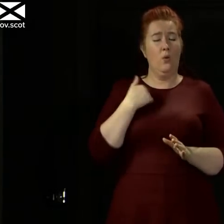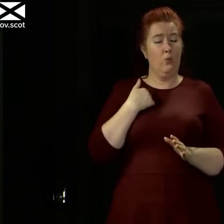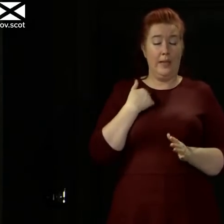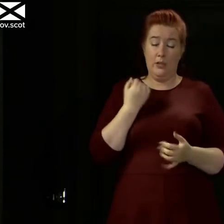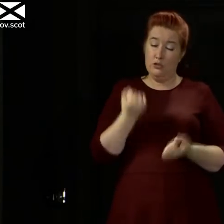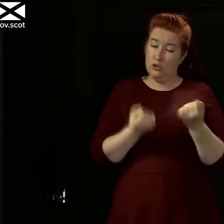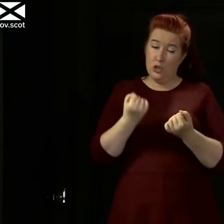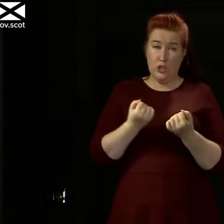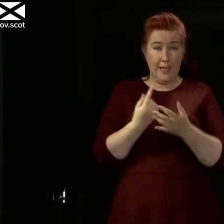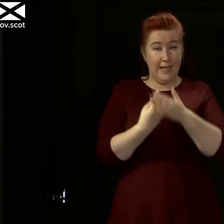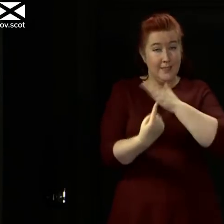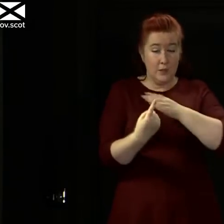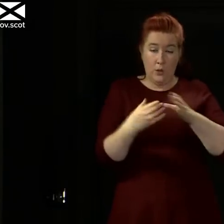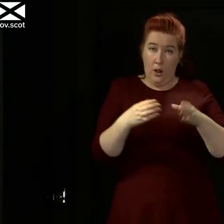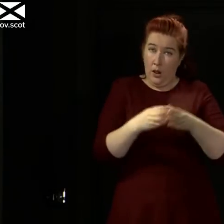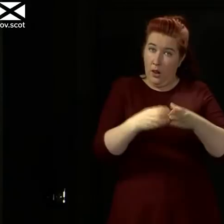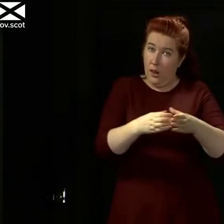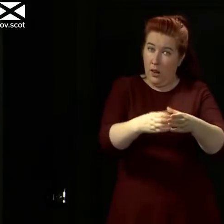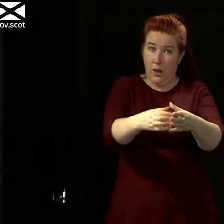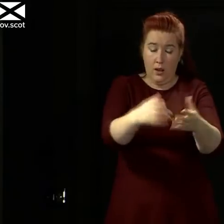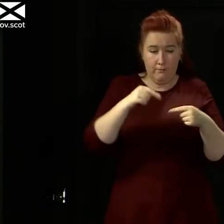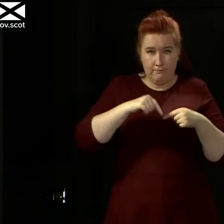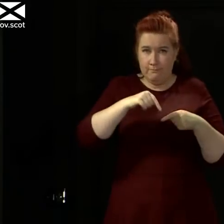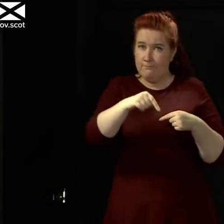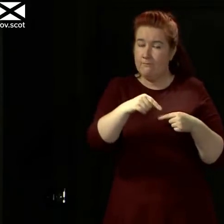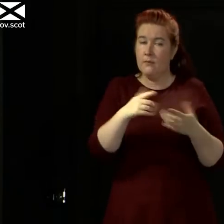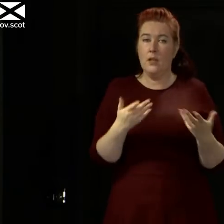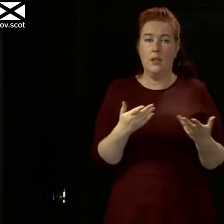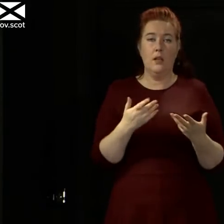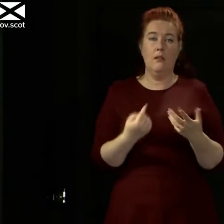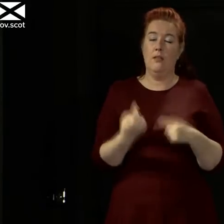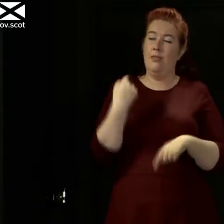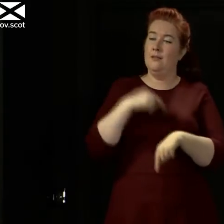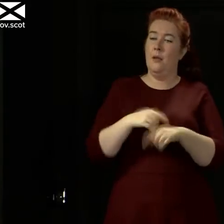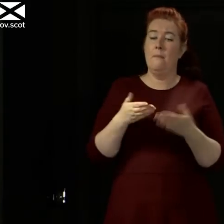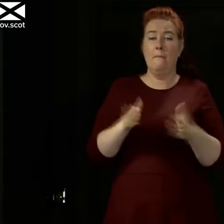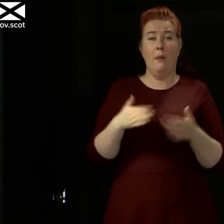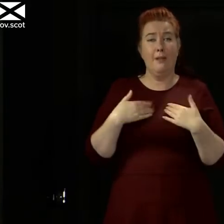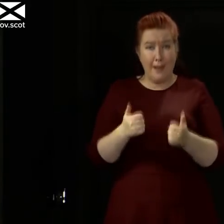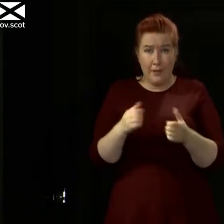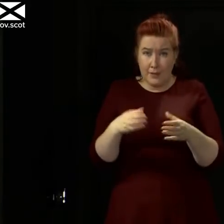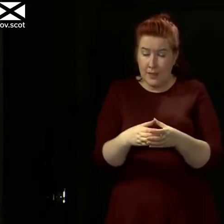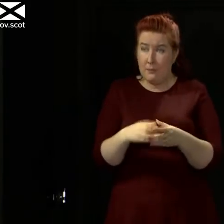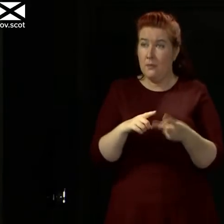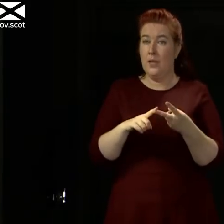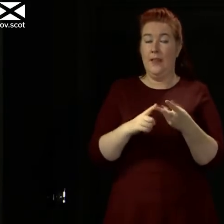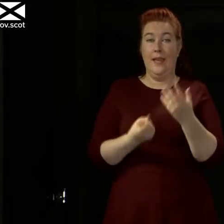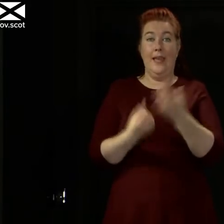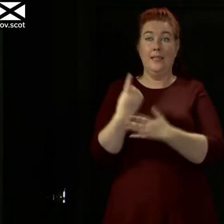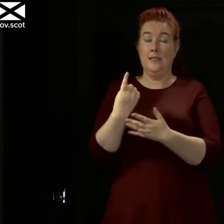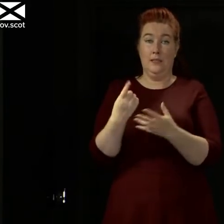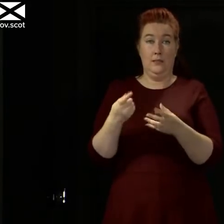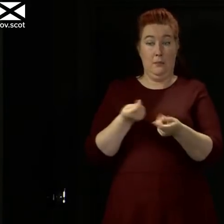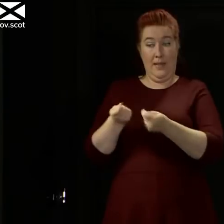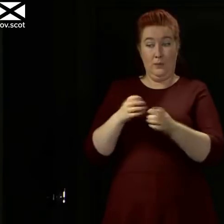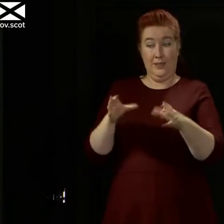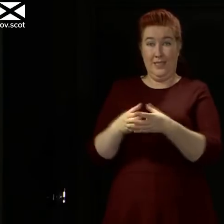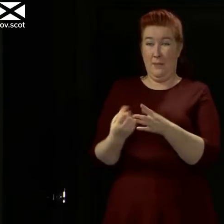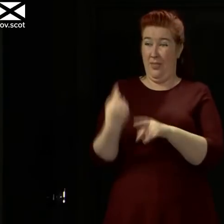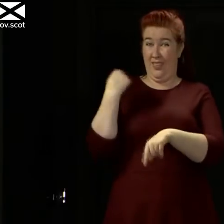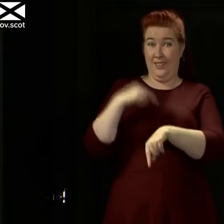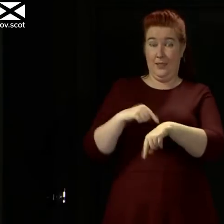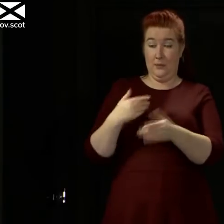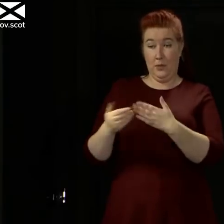-case basis and as I said before the public health team, the incident management team that dealt with Nike had at any point they thought the